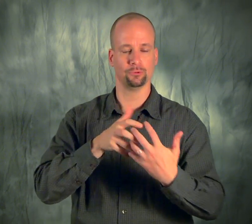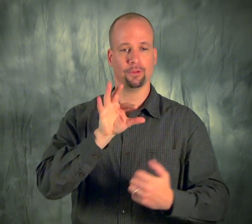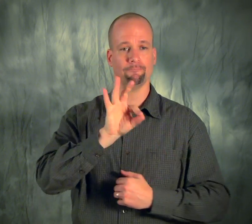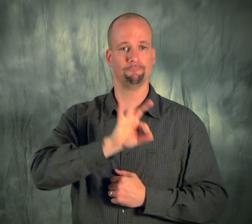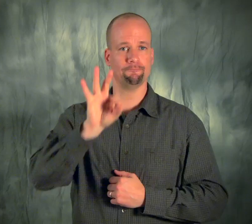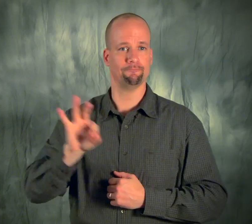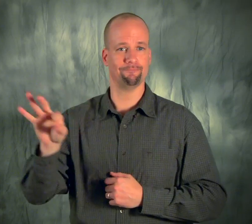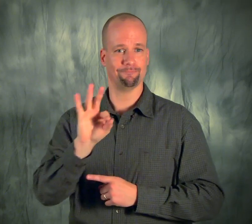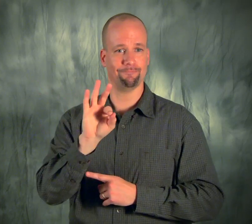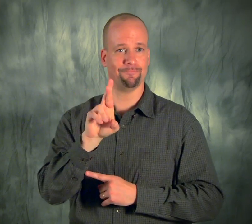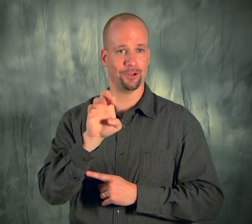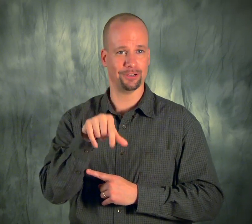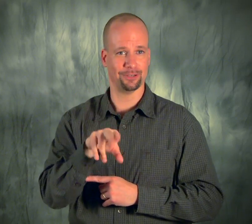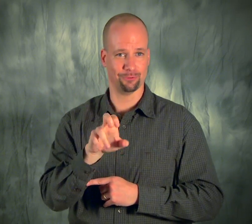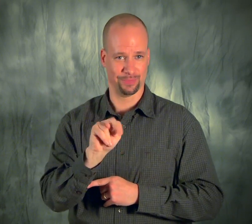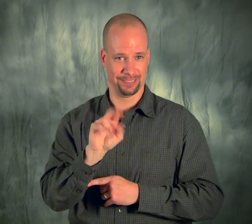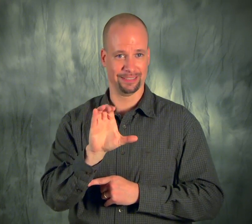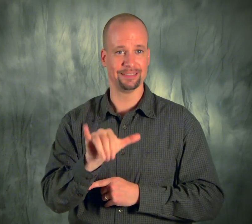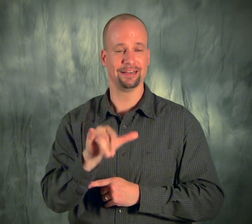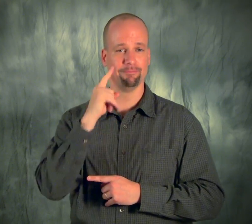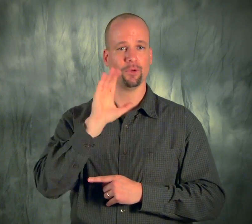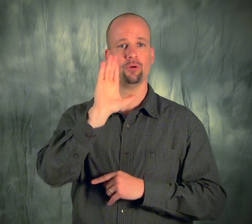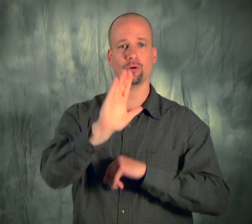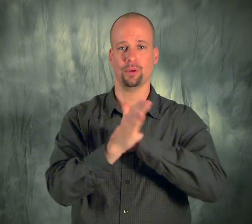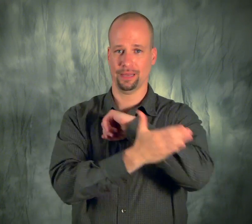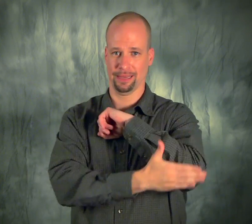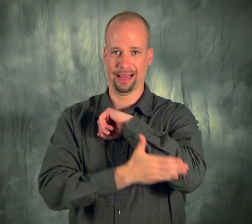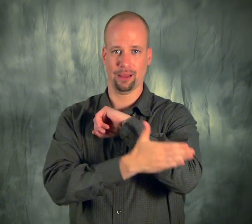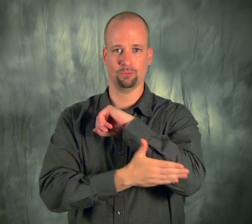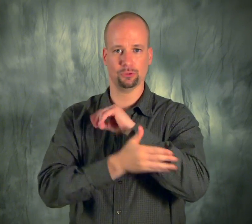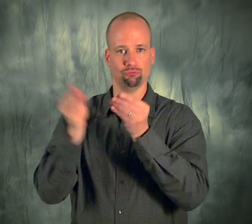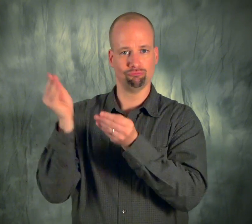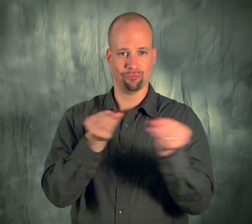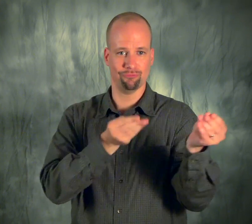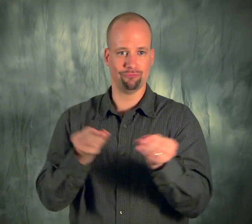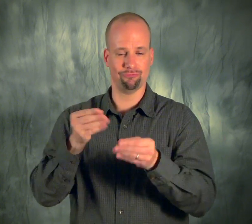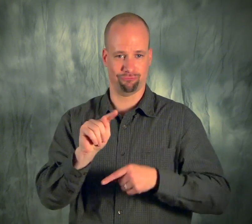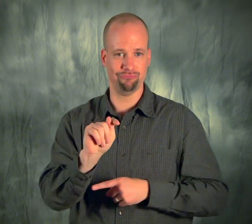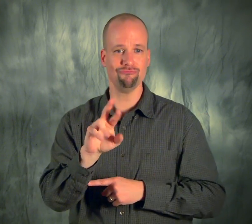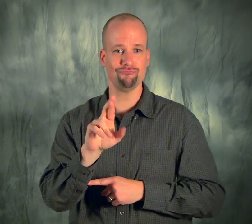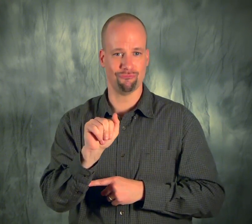adjust the frequency up or down to match the frequency for your county's transmitter.